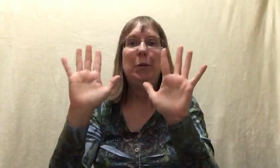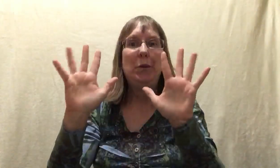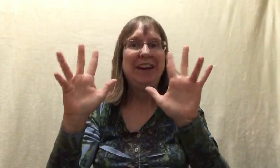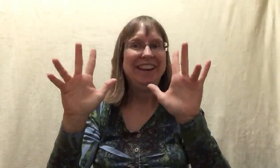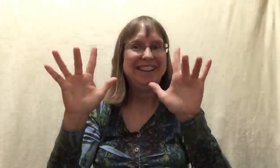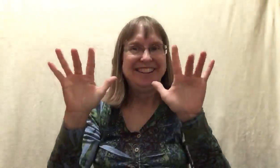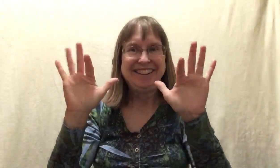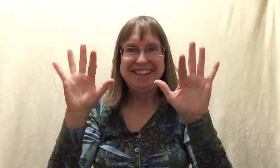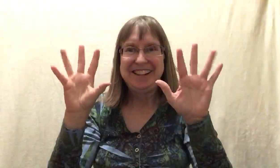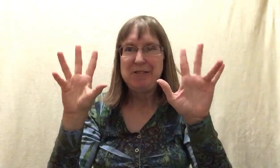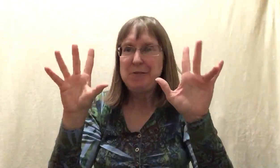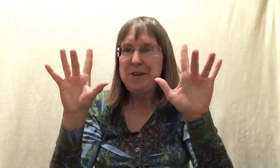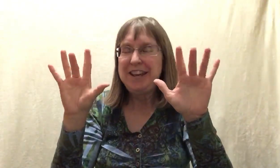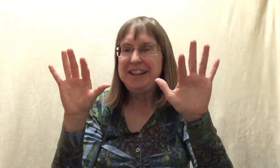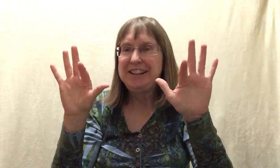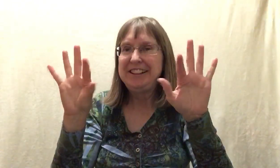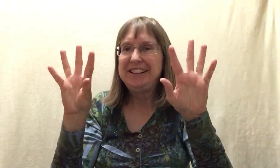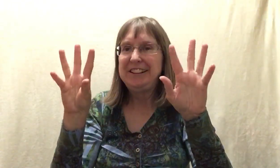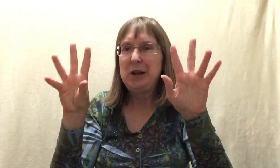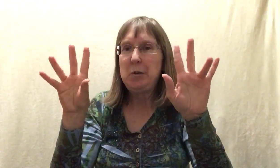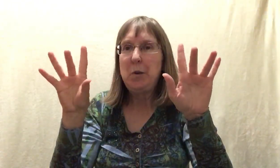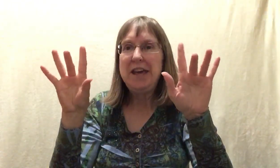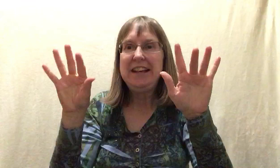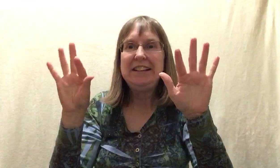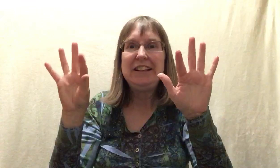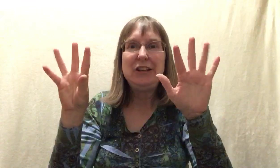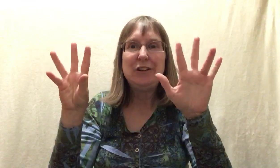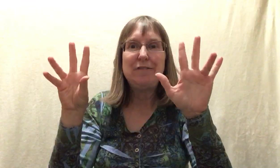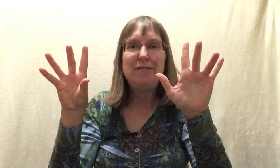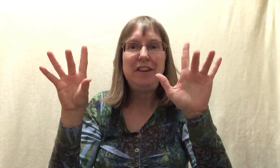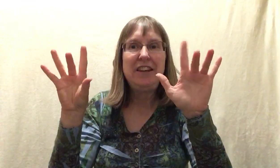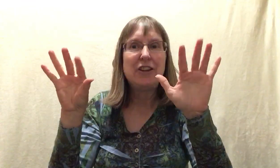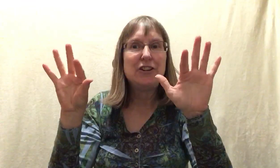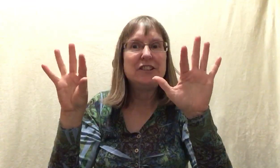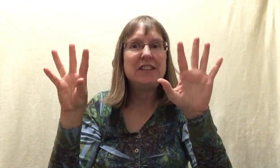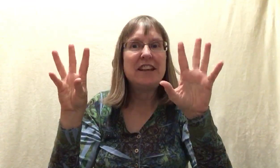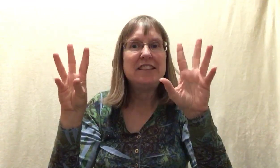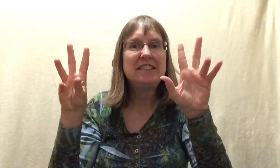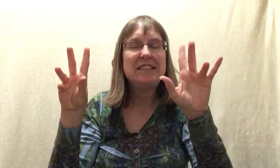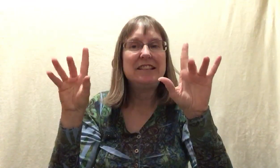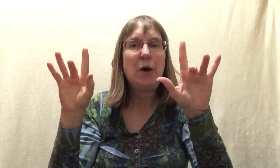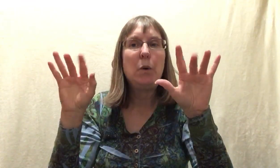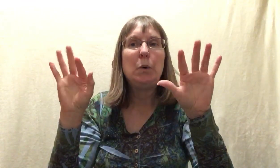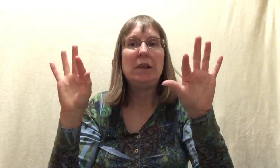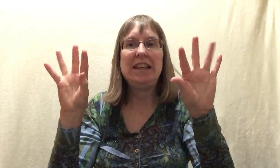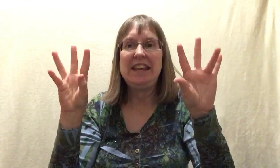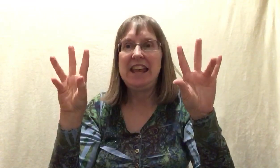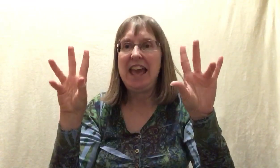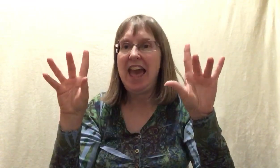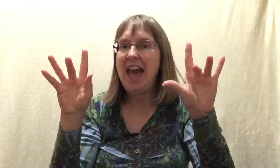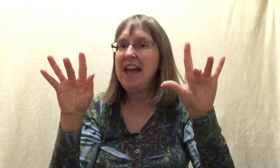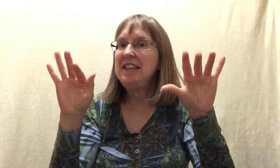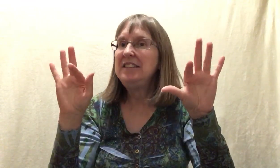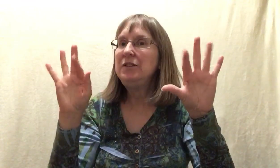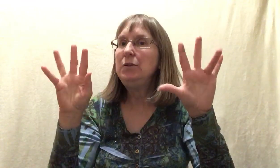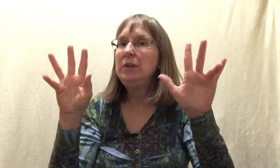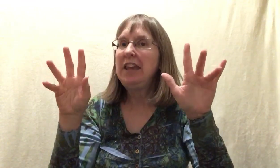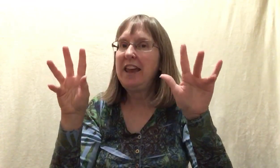Wiggle, wiggle, wiggle your fingers as slowly as you can.